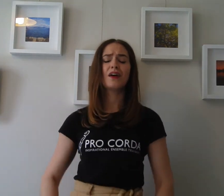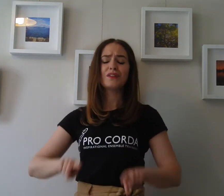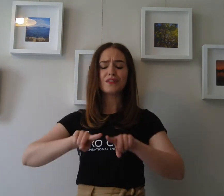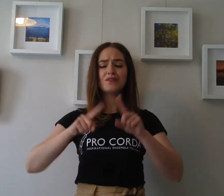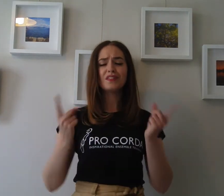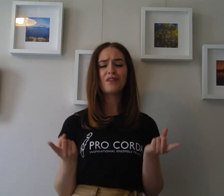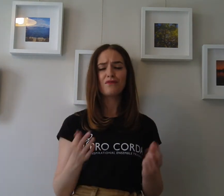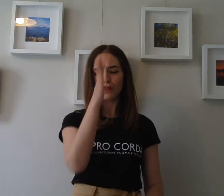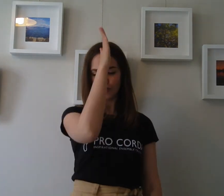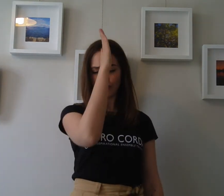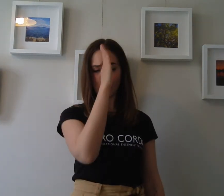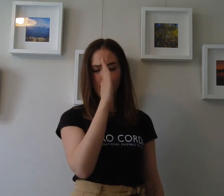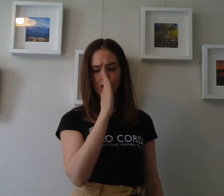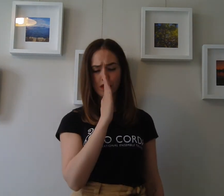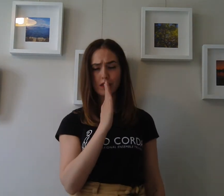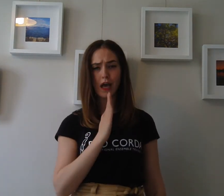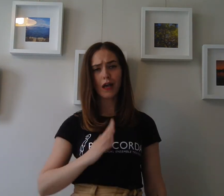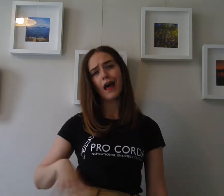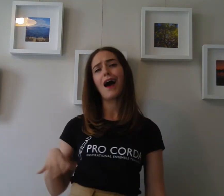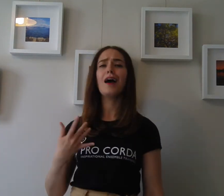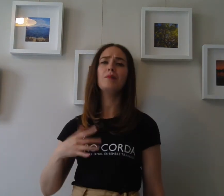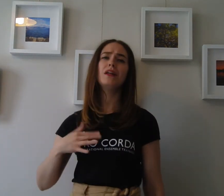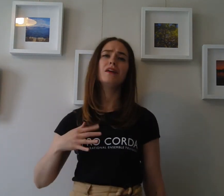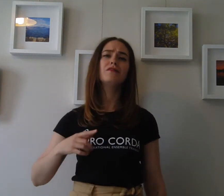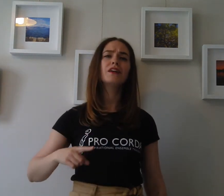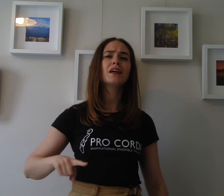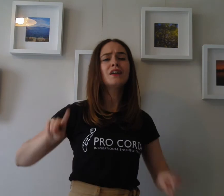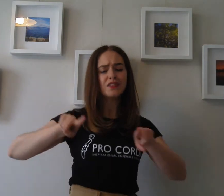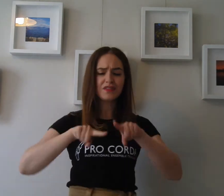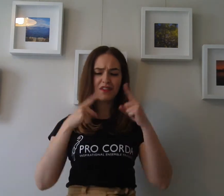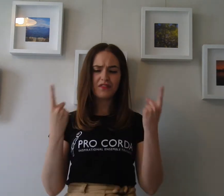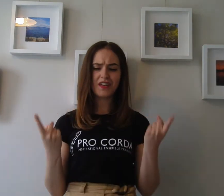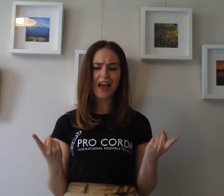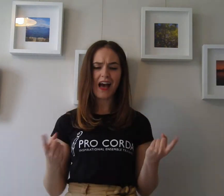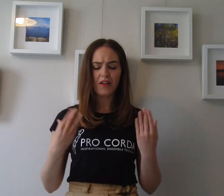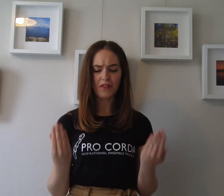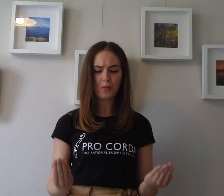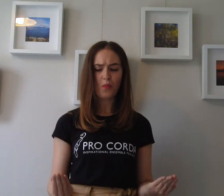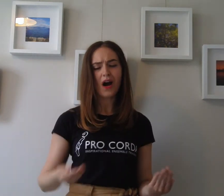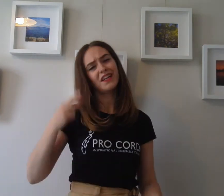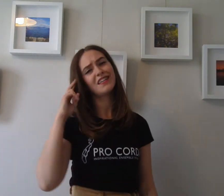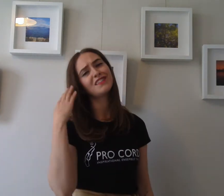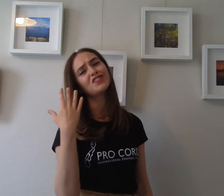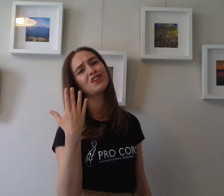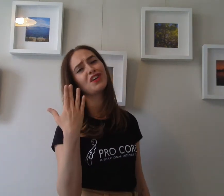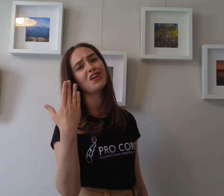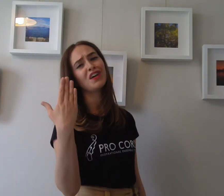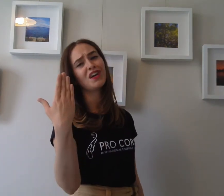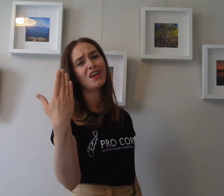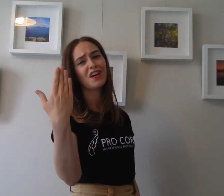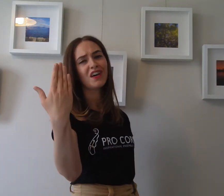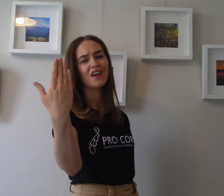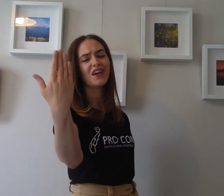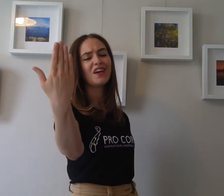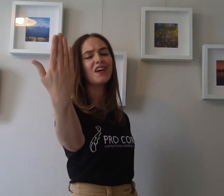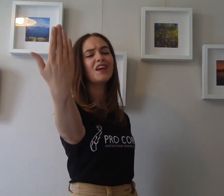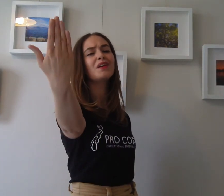So different from this how I'm living. So different now from what it seemed.